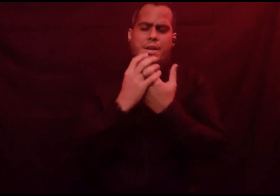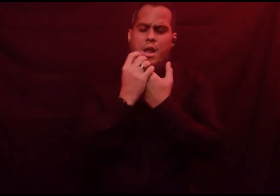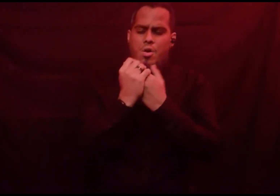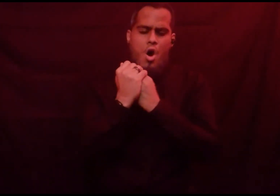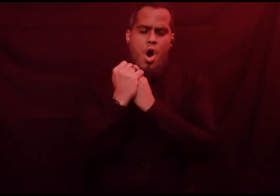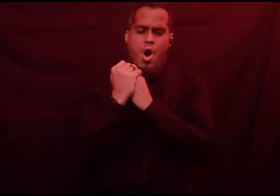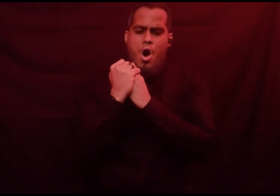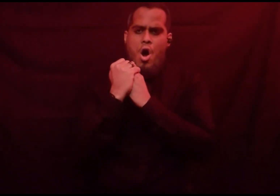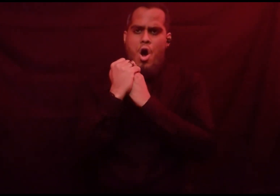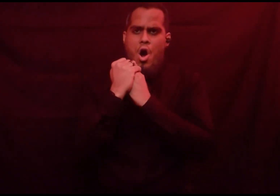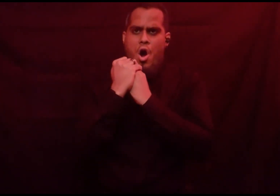anoint.